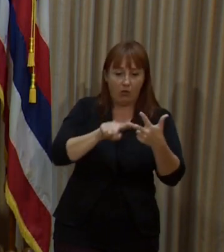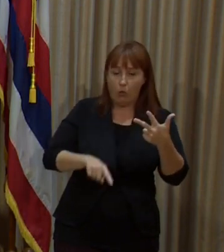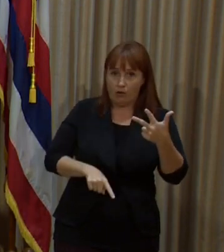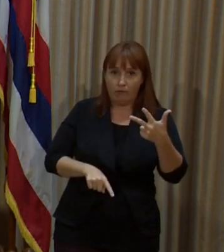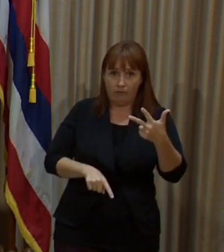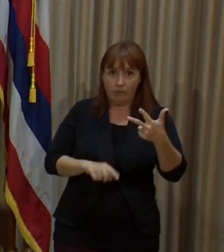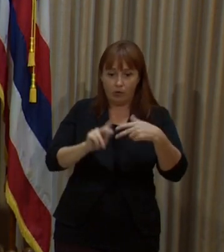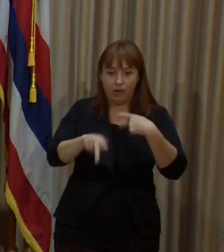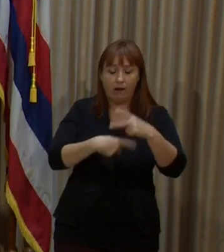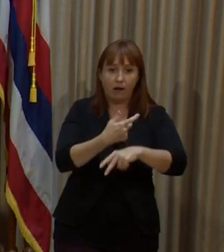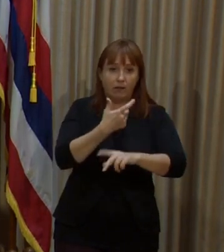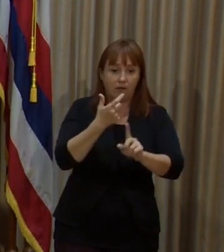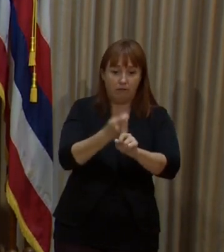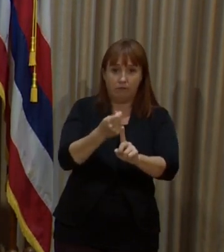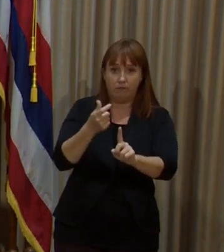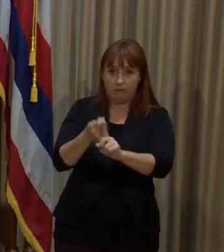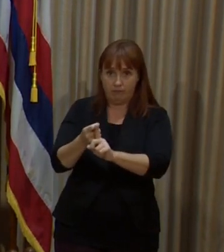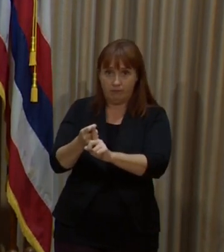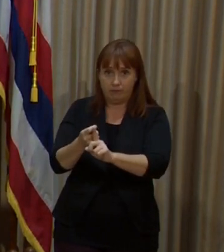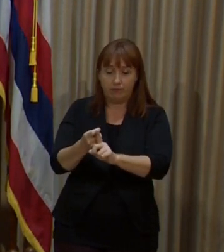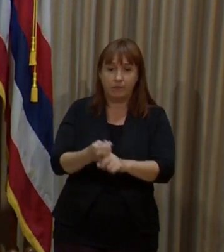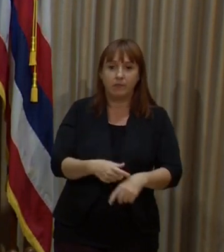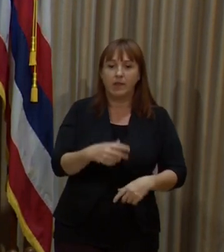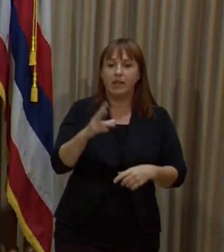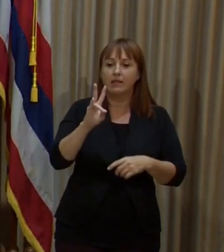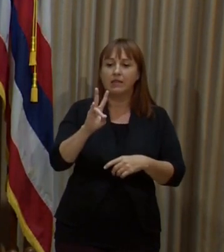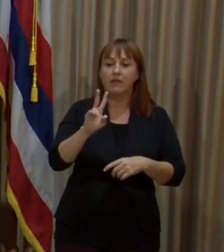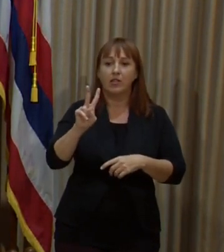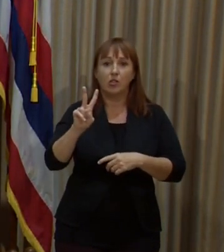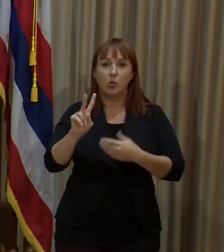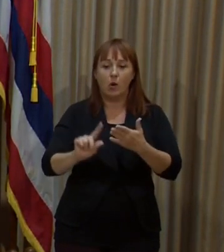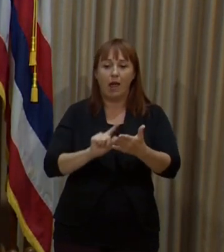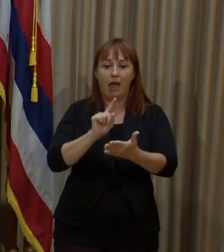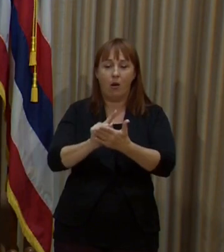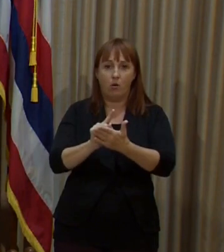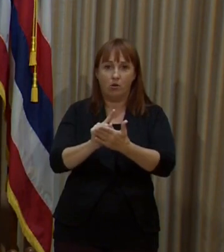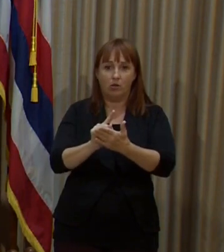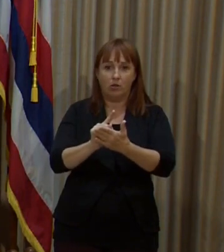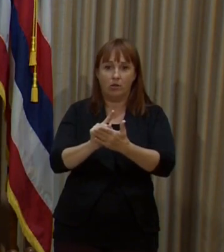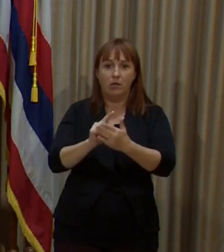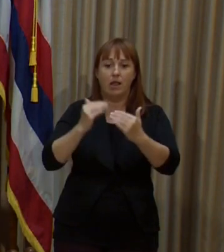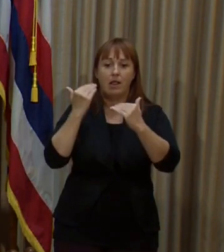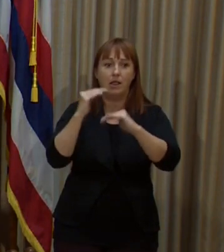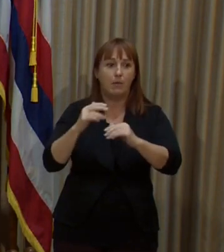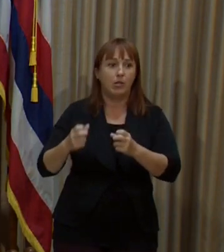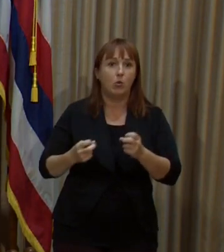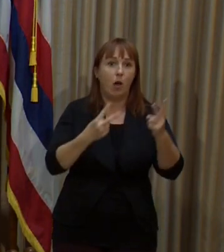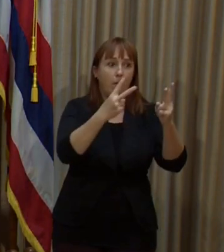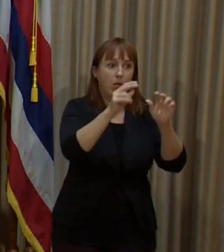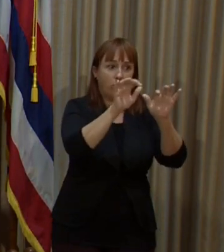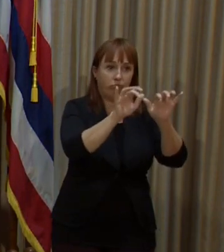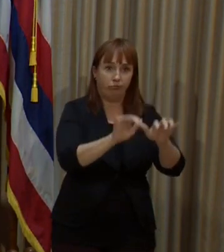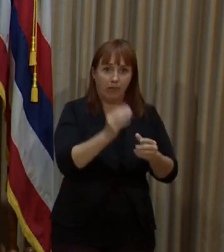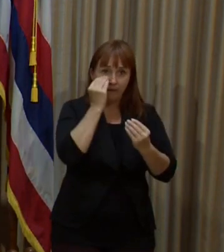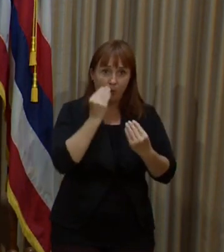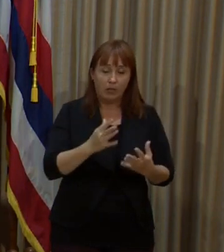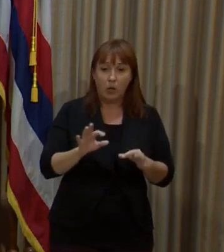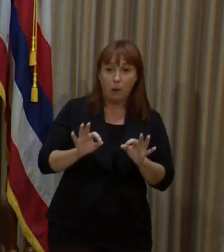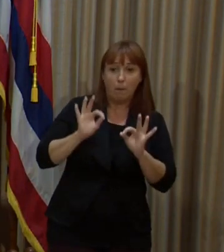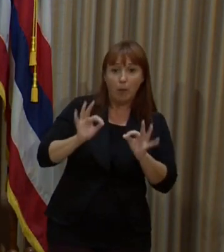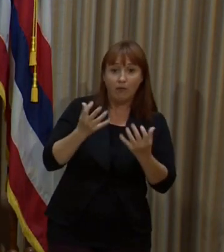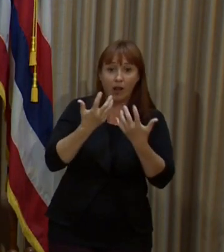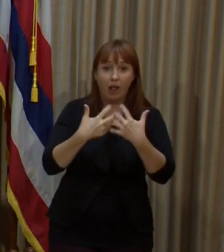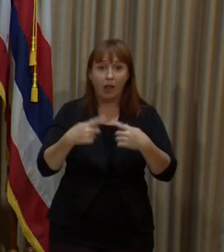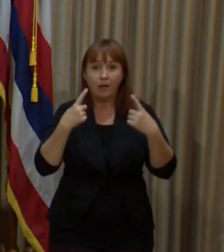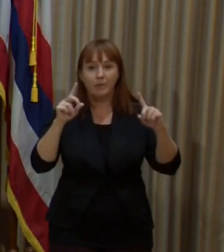the J&J shot. If you give a shot, within 72 hours, you're asked to update and upload that information. Is it always perfect? No.